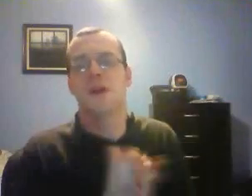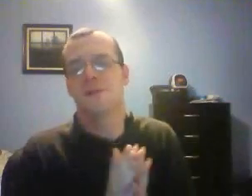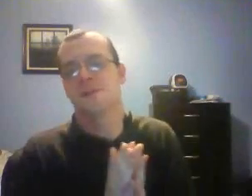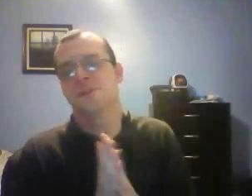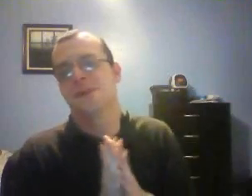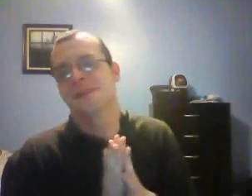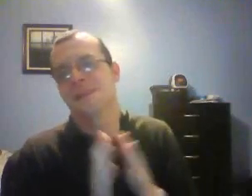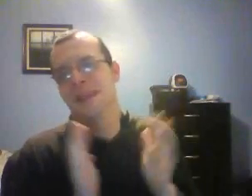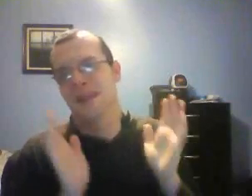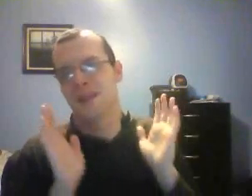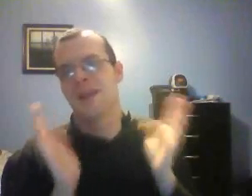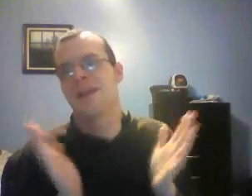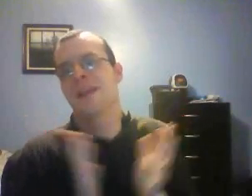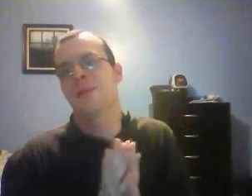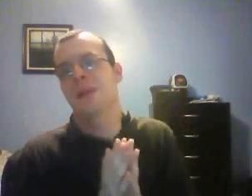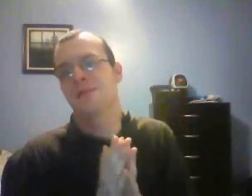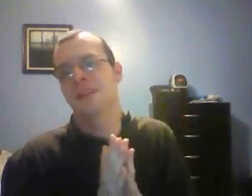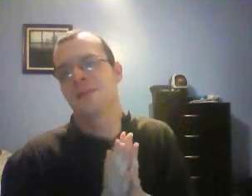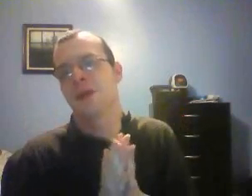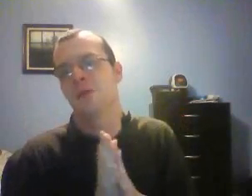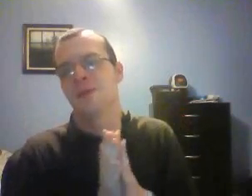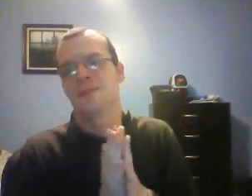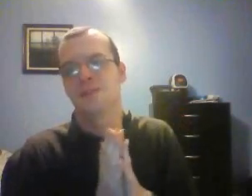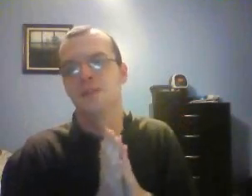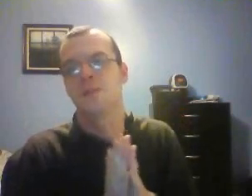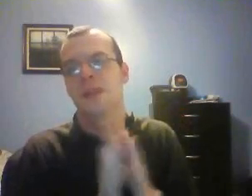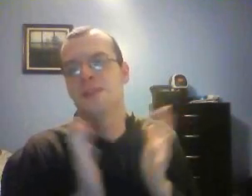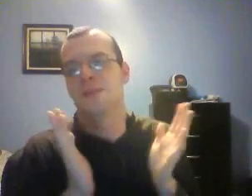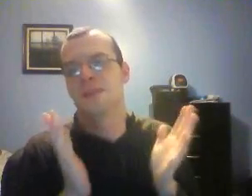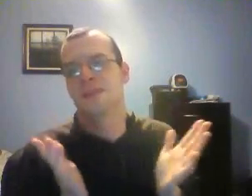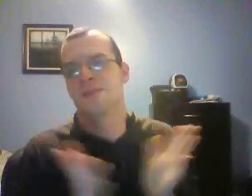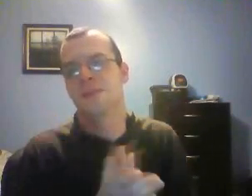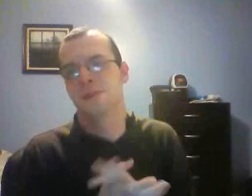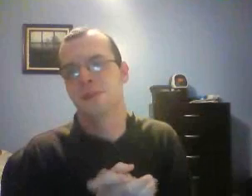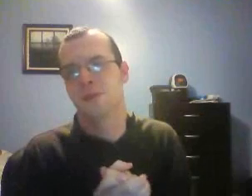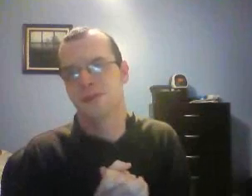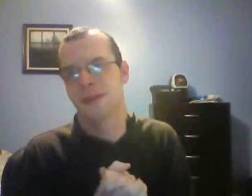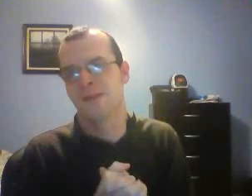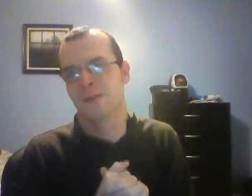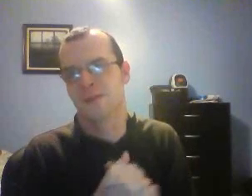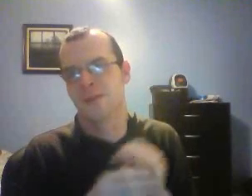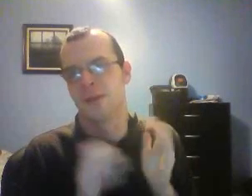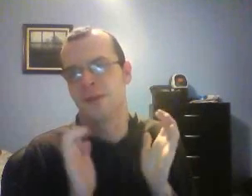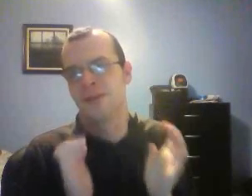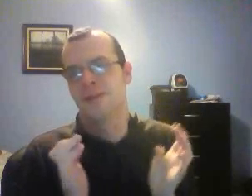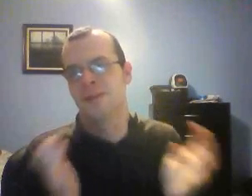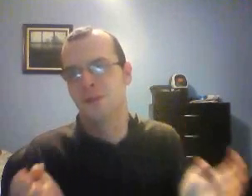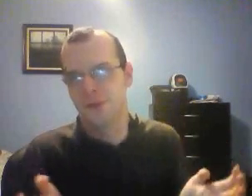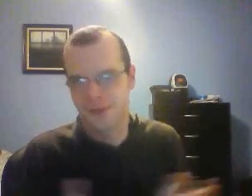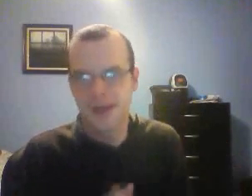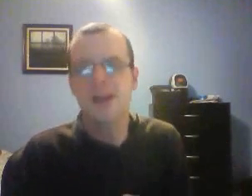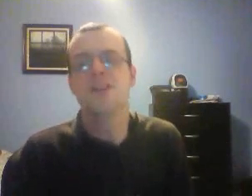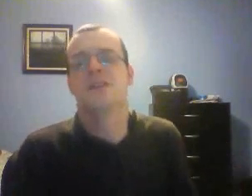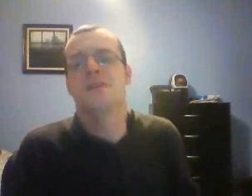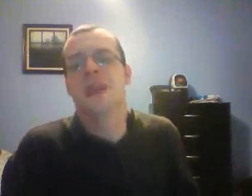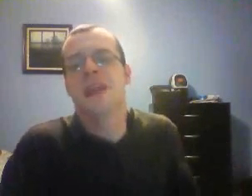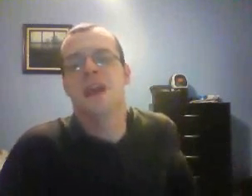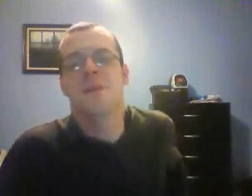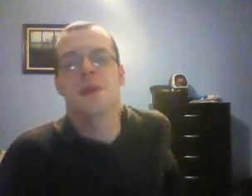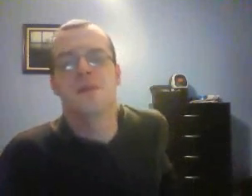also joins the United Kingdom announce team, I would assume, because he was actually featured at the press conference when they released the news to the media about